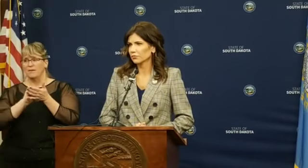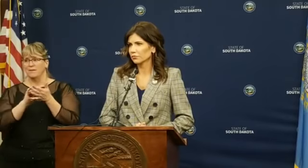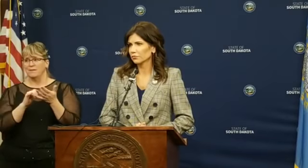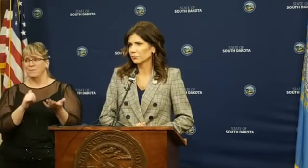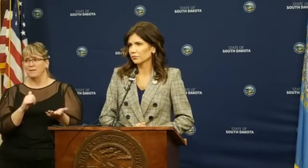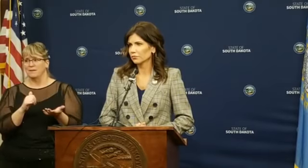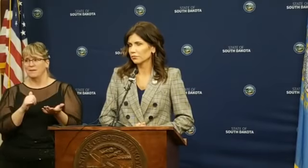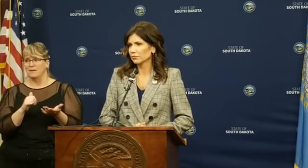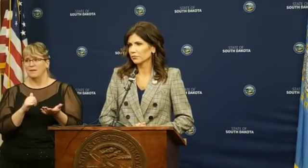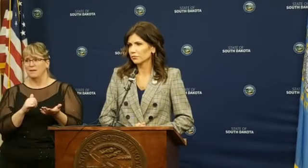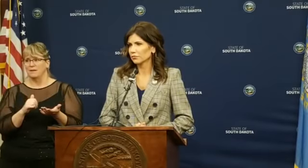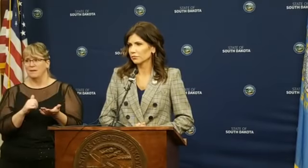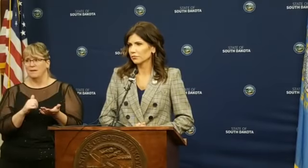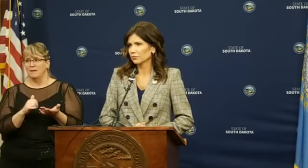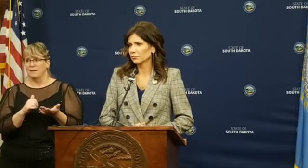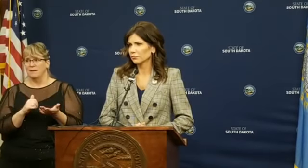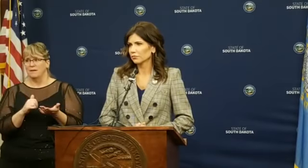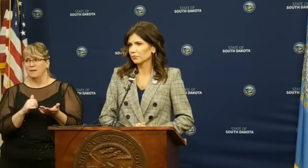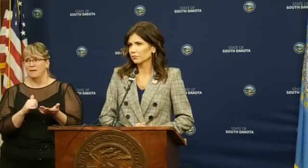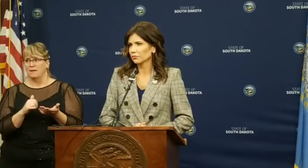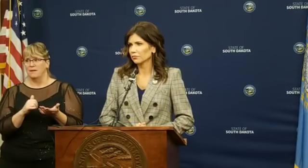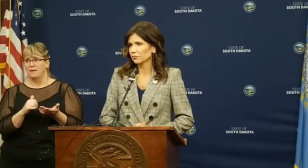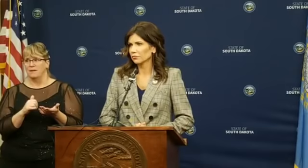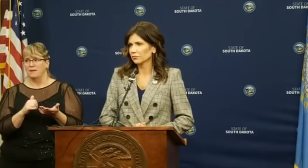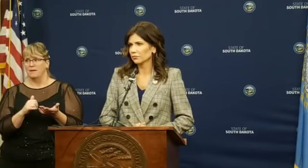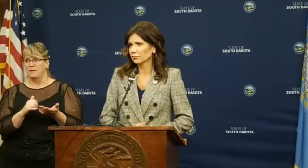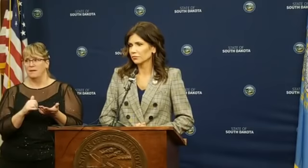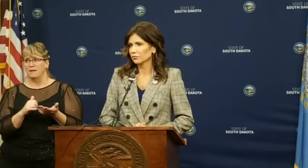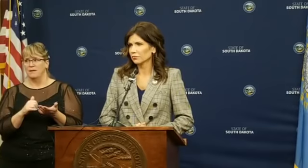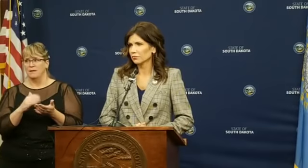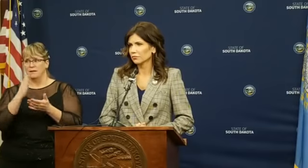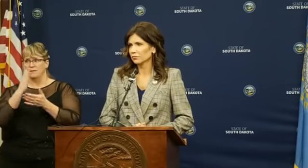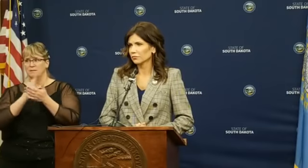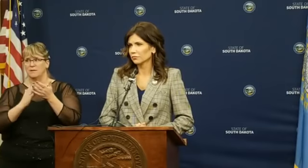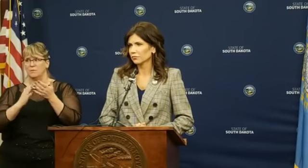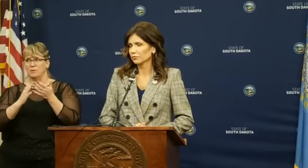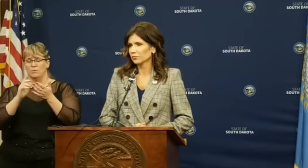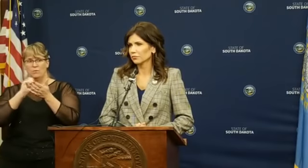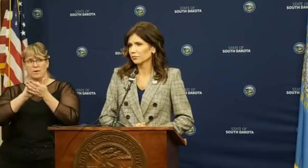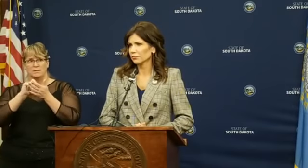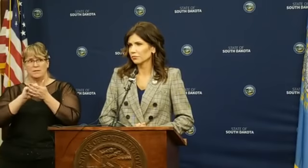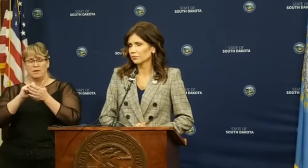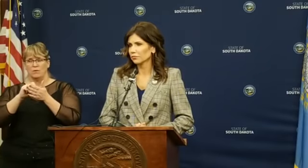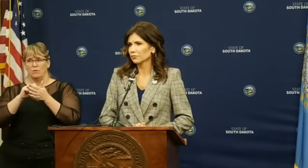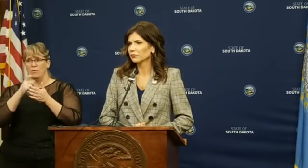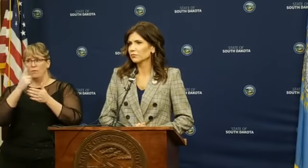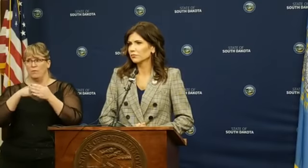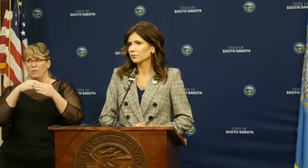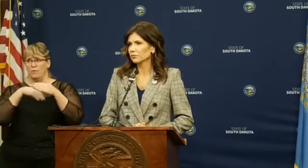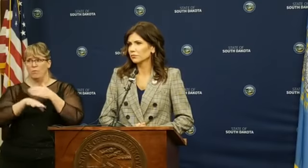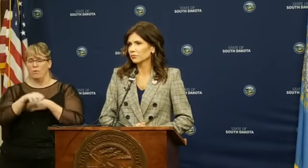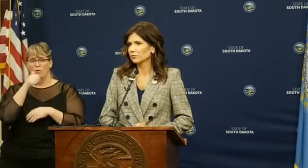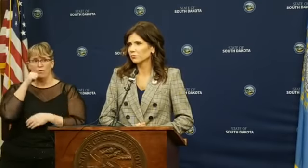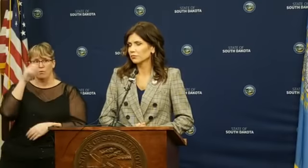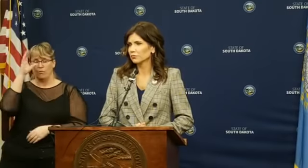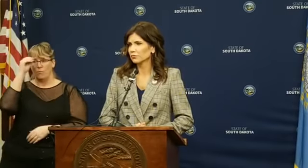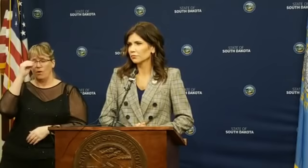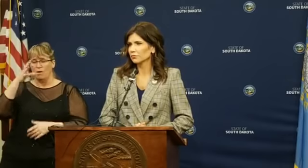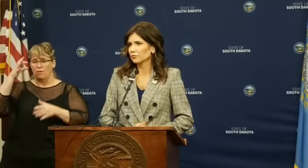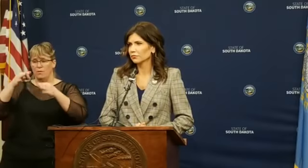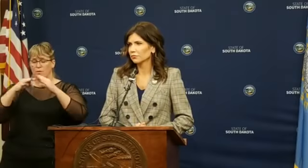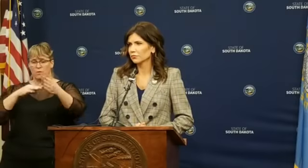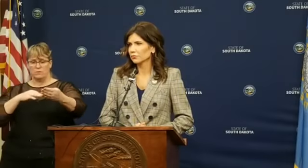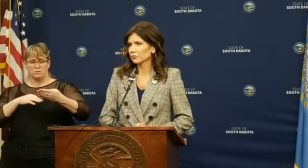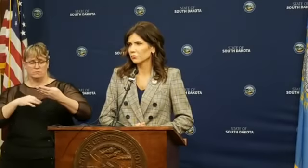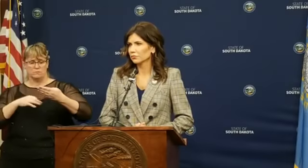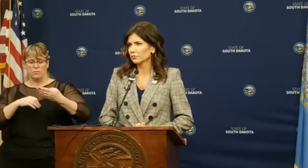is somebody writes down like what their reproductive biology is, and then the courts would look at